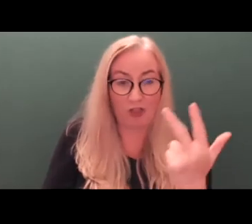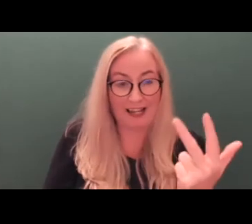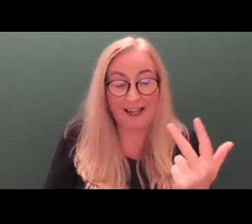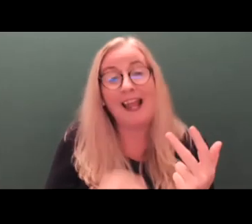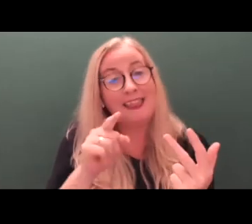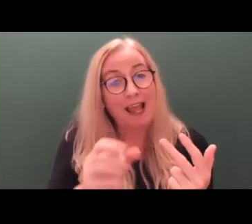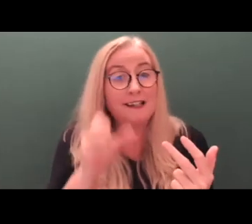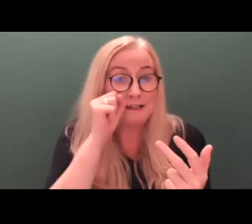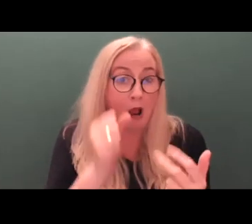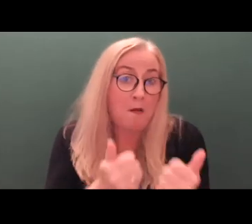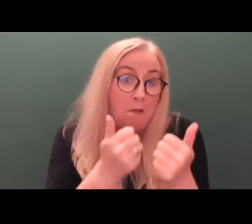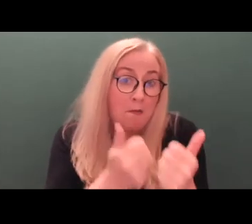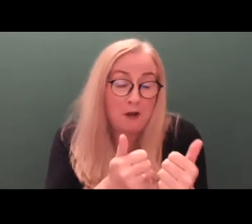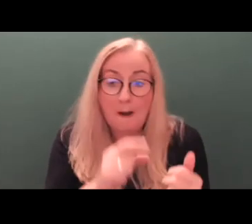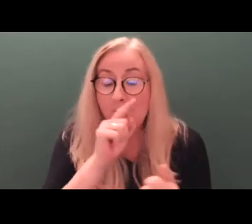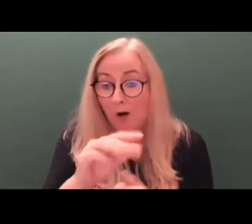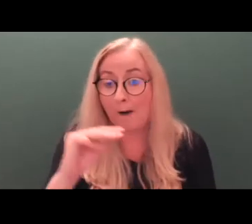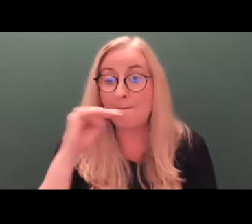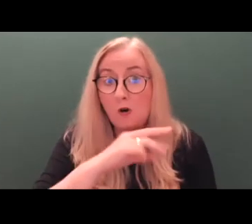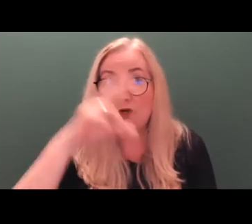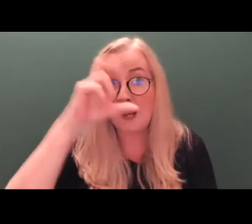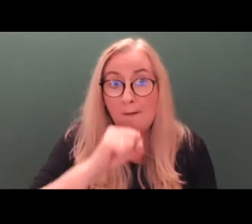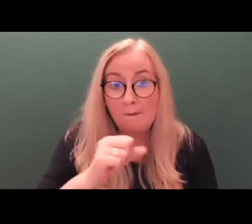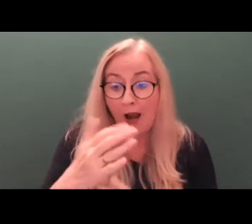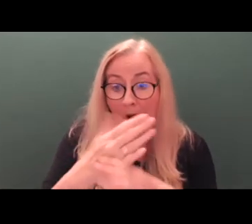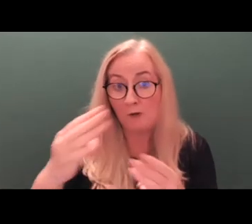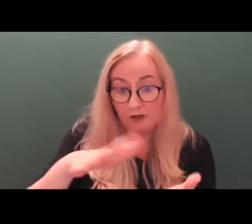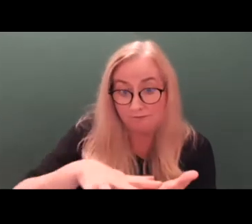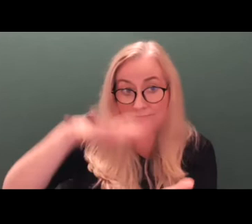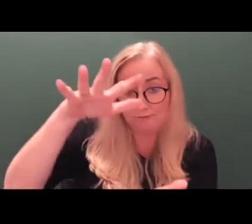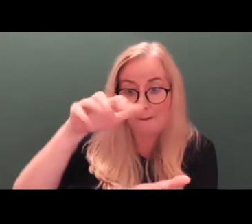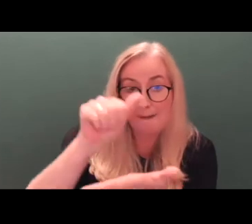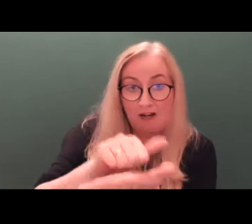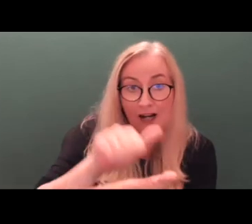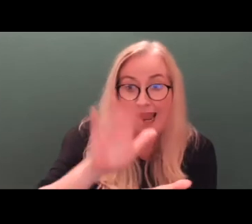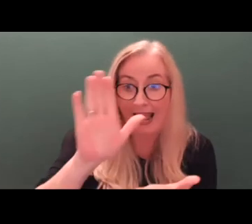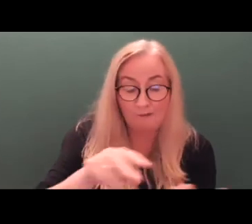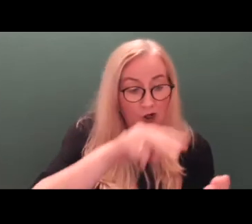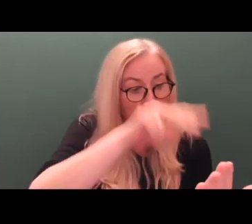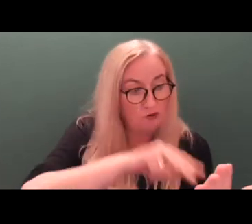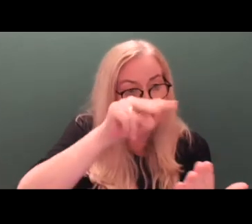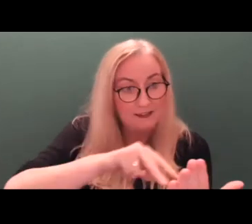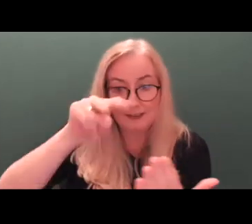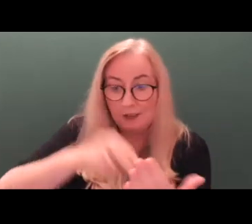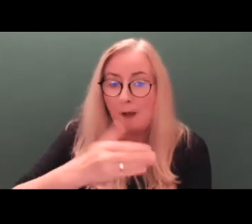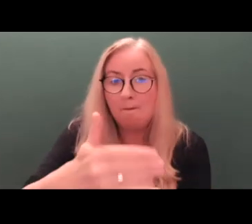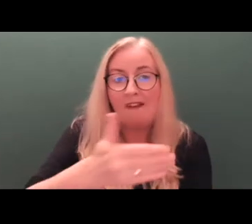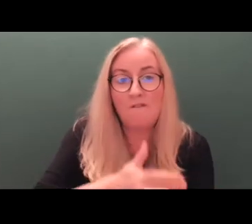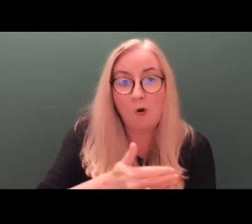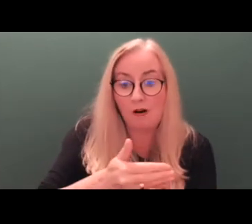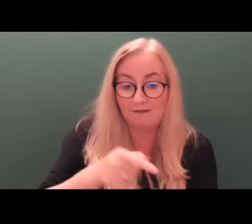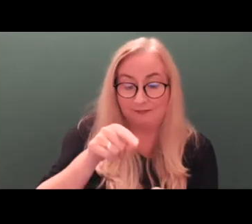but it's important to remember the amount of materials that will have to be read in advance of those applications,